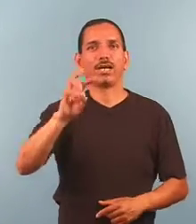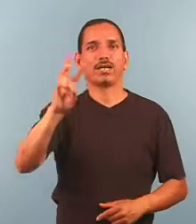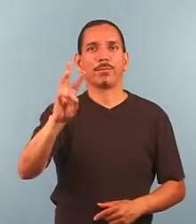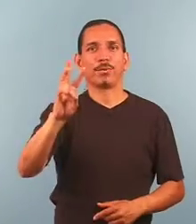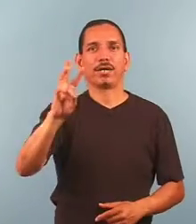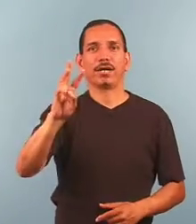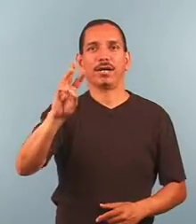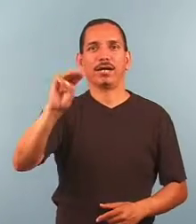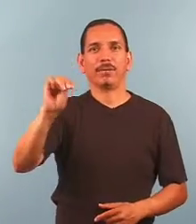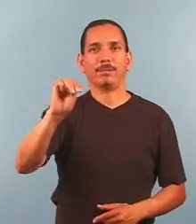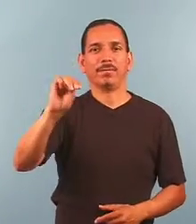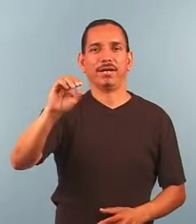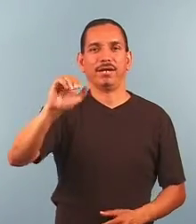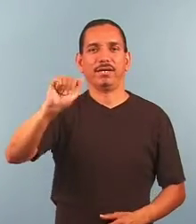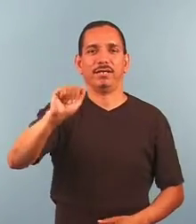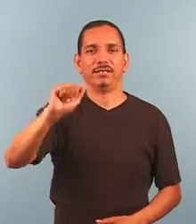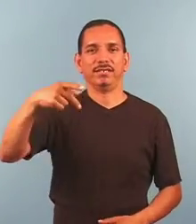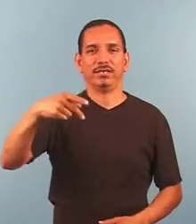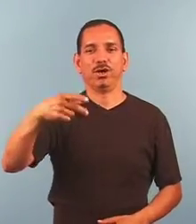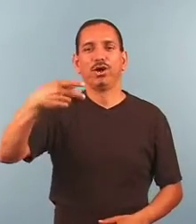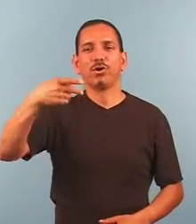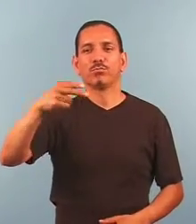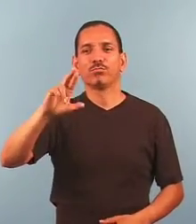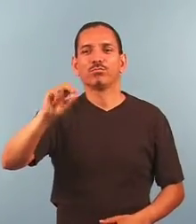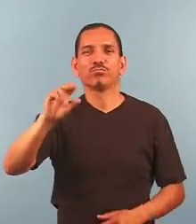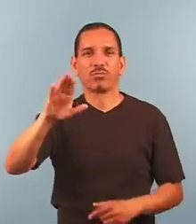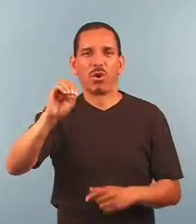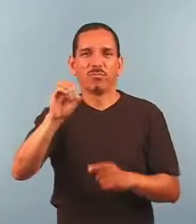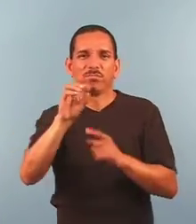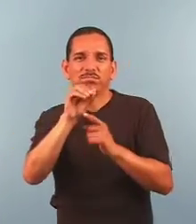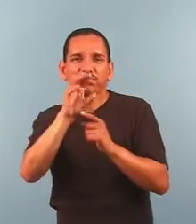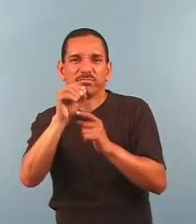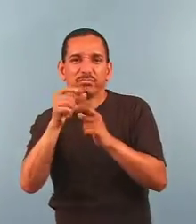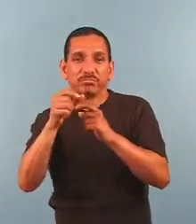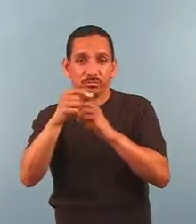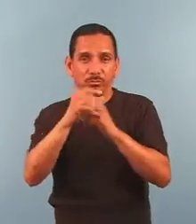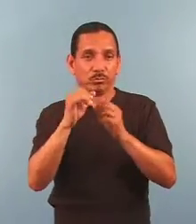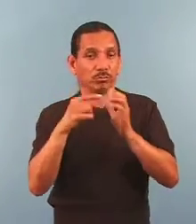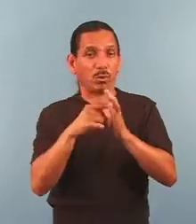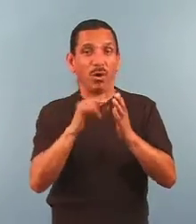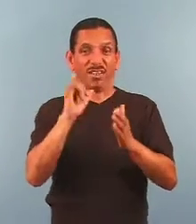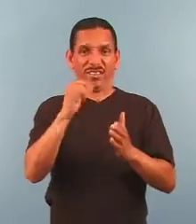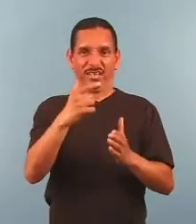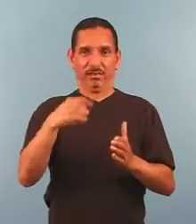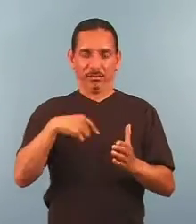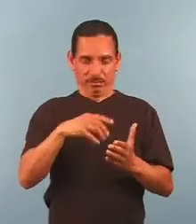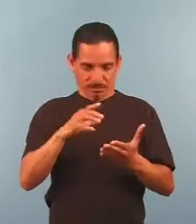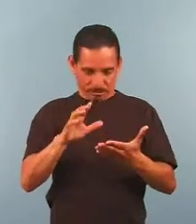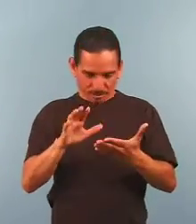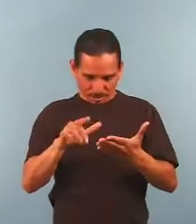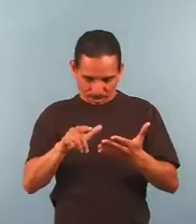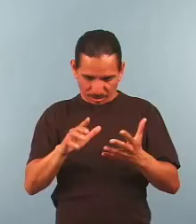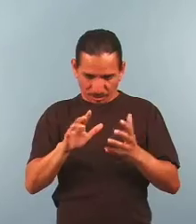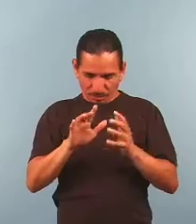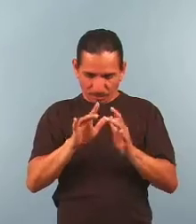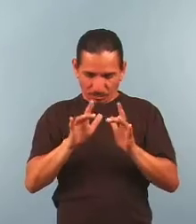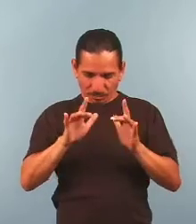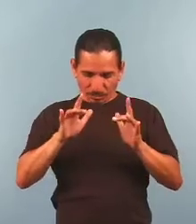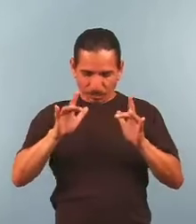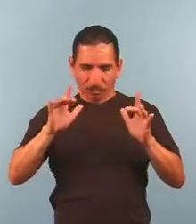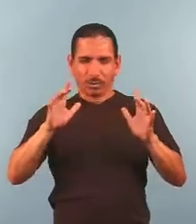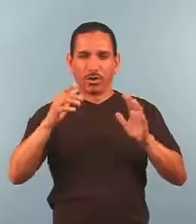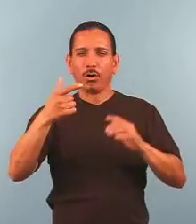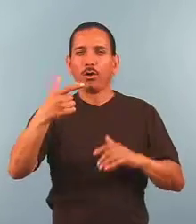WMAP probe shows us what the glowing universe